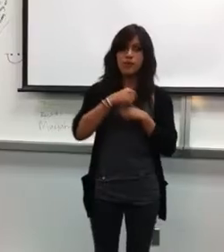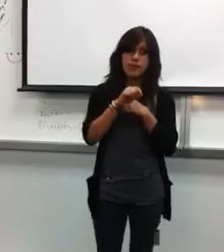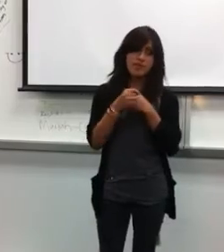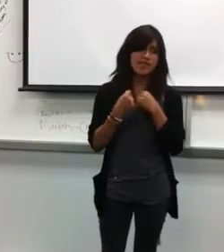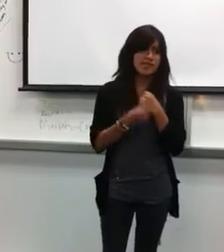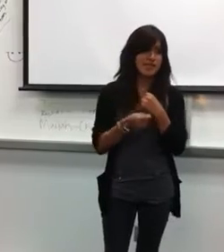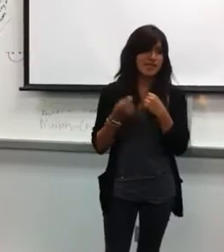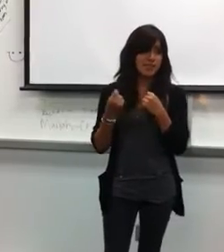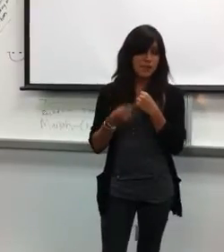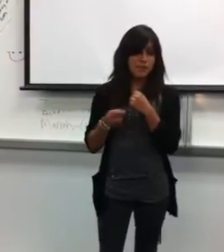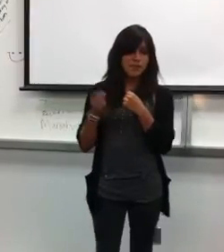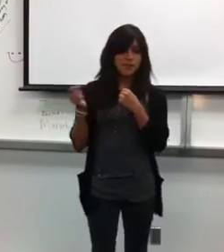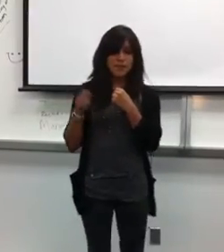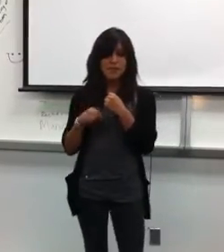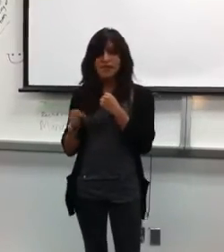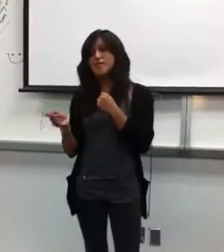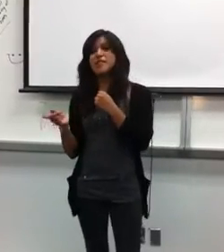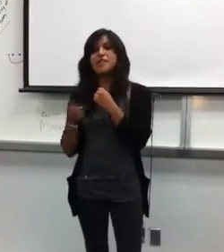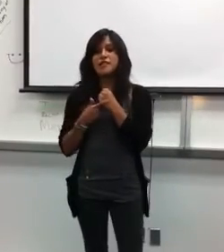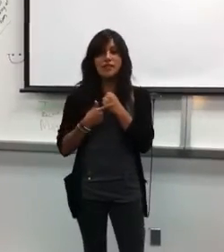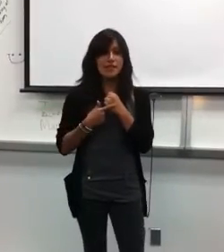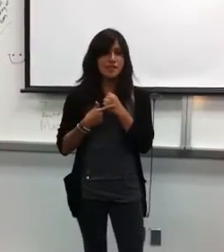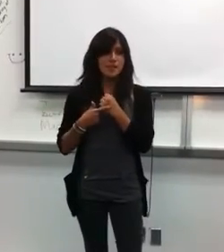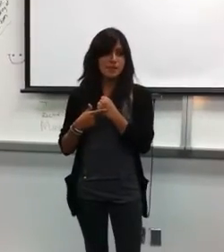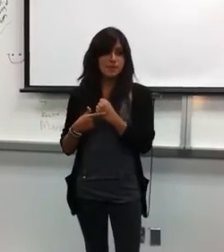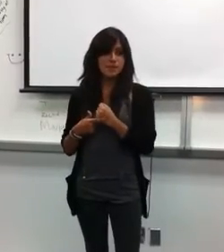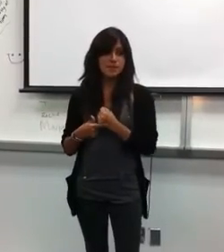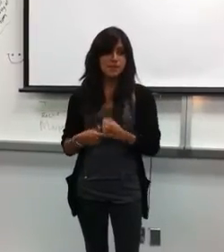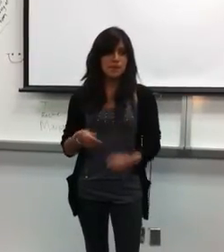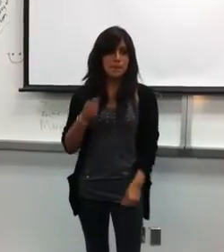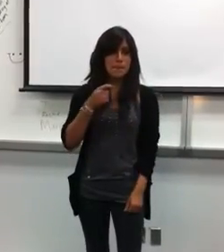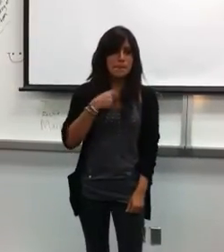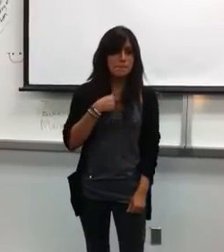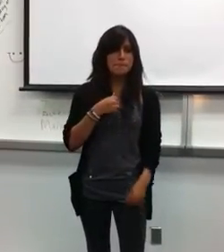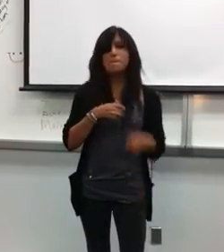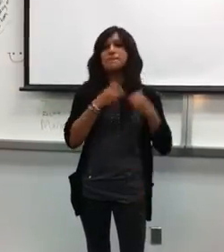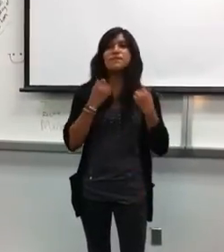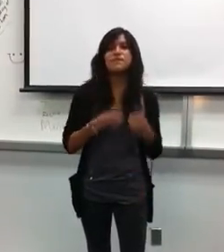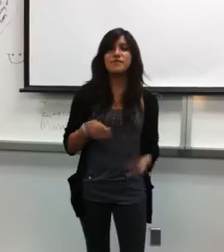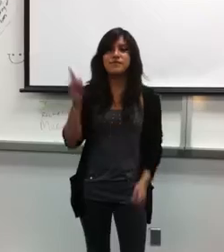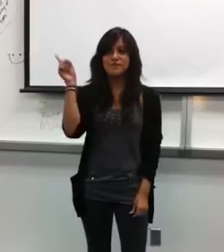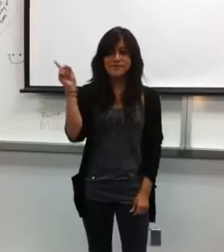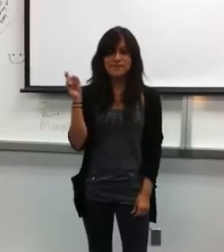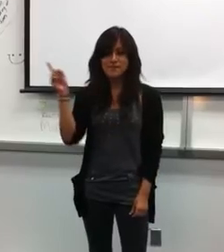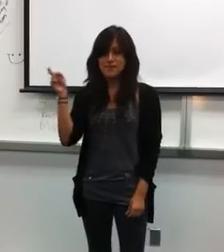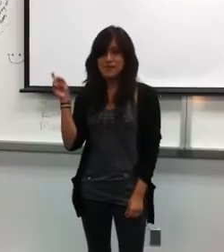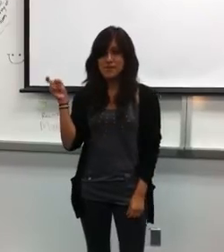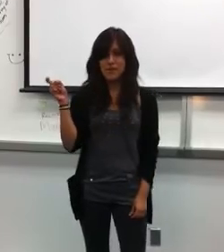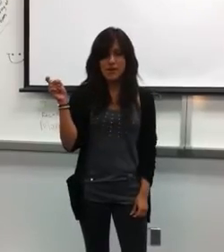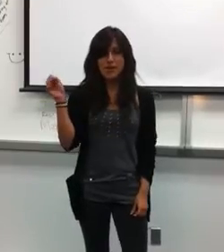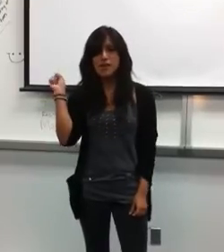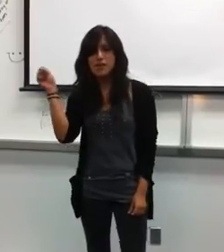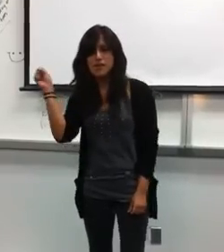got an eye, question mark,